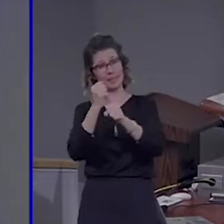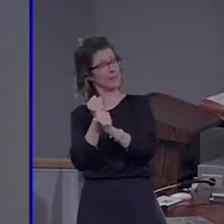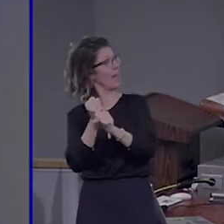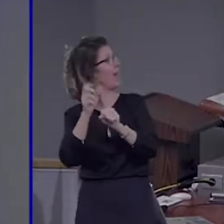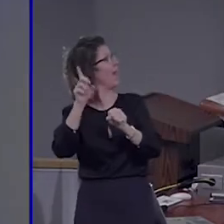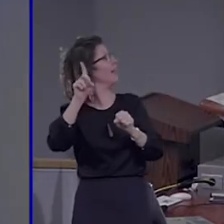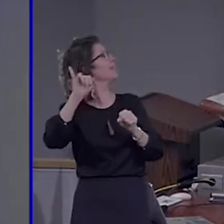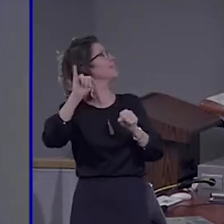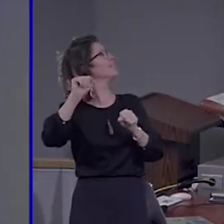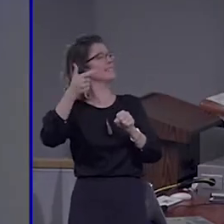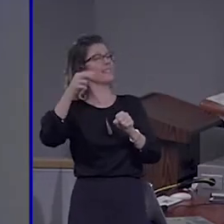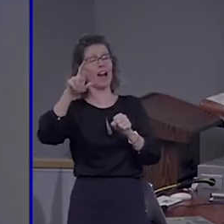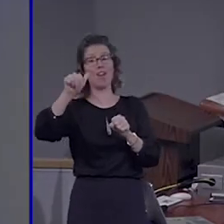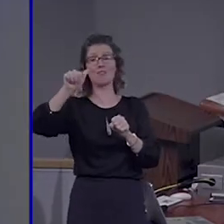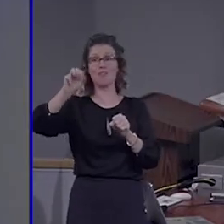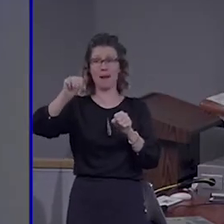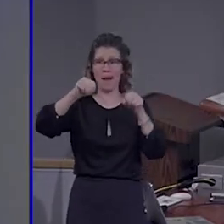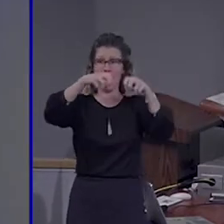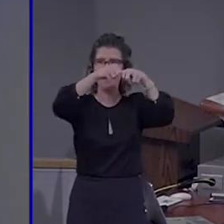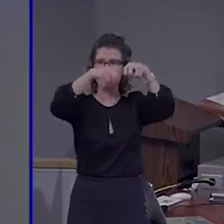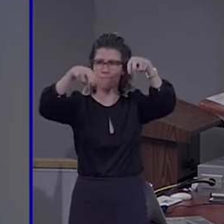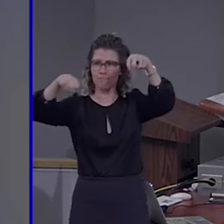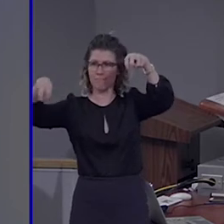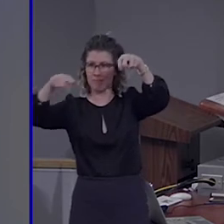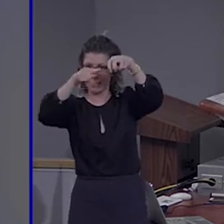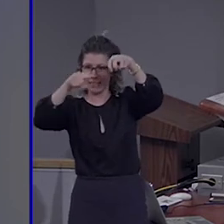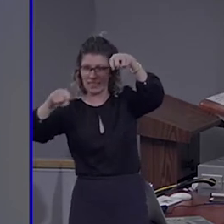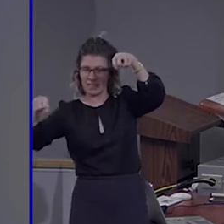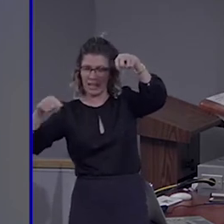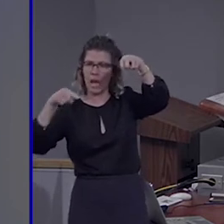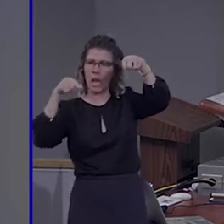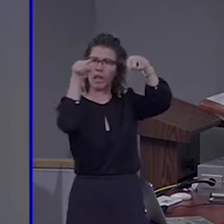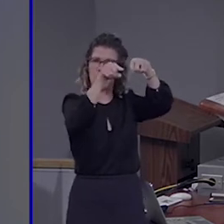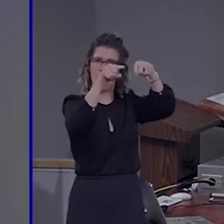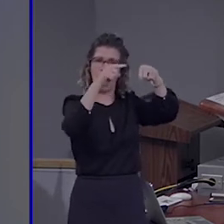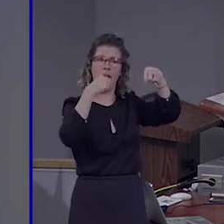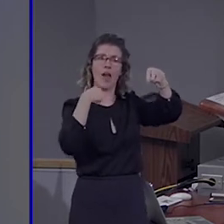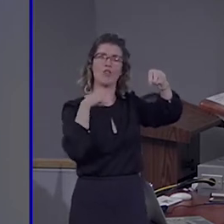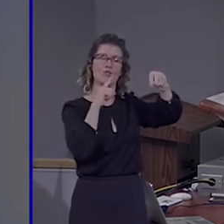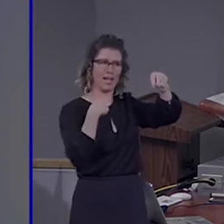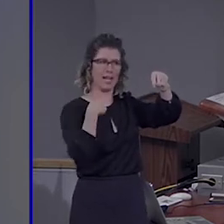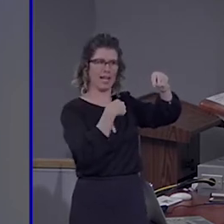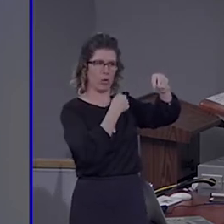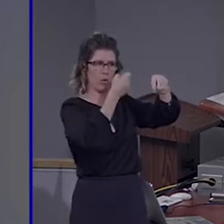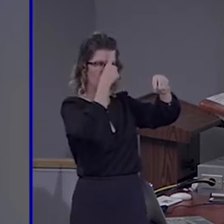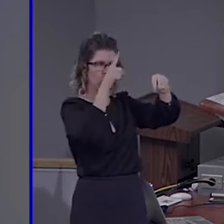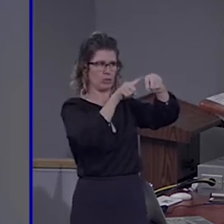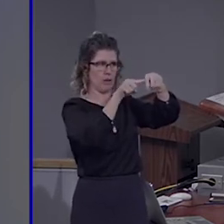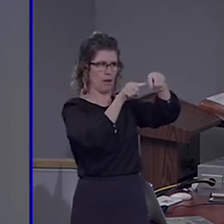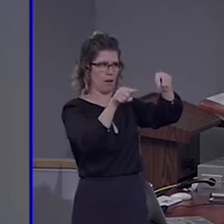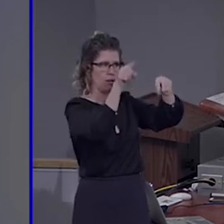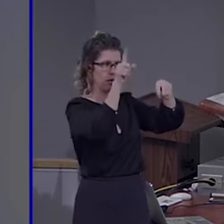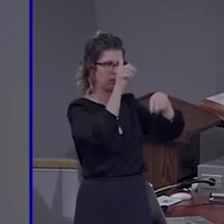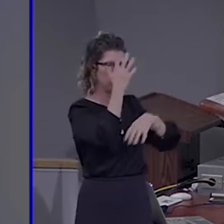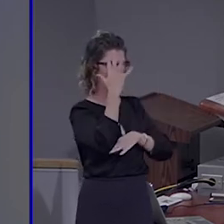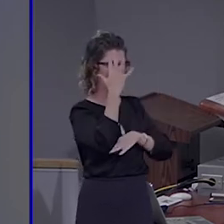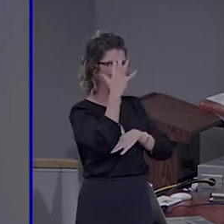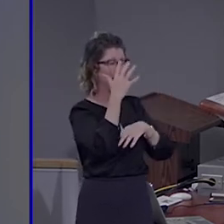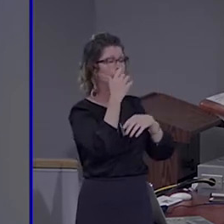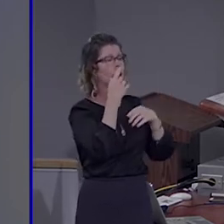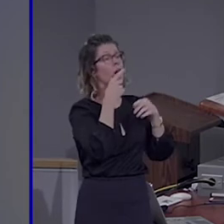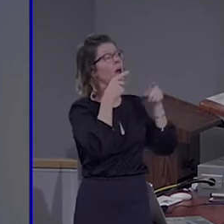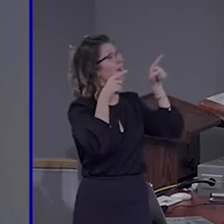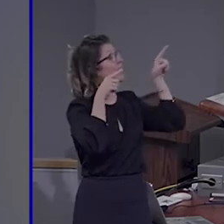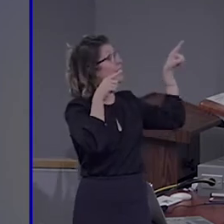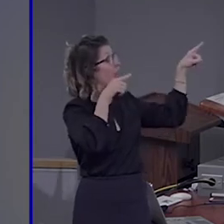not just a sequence, but actually internally it is coded as a tree structure. There is an operation called merge, according to